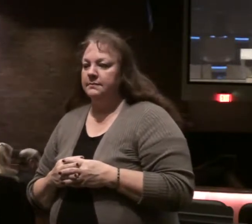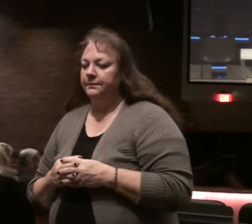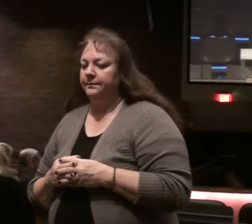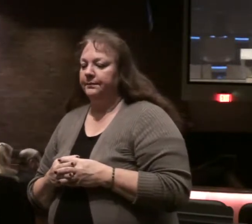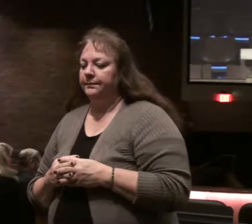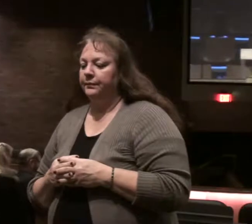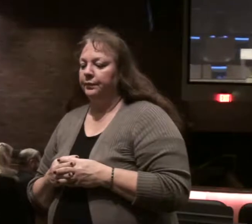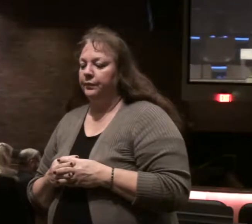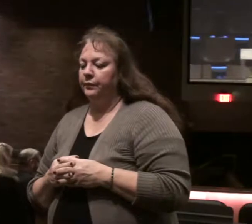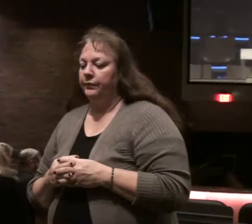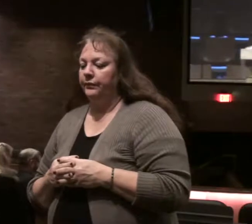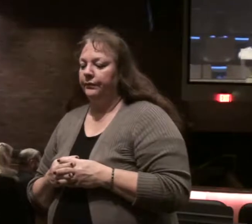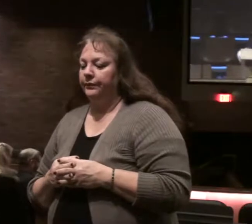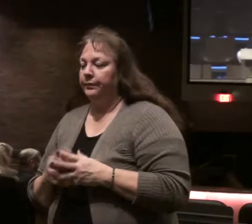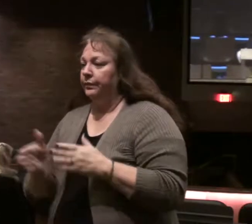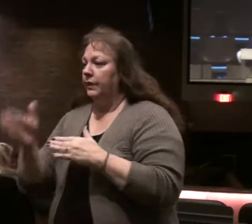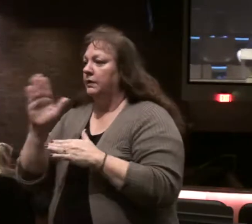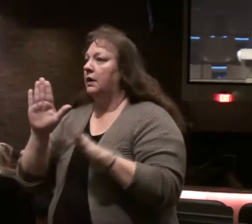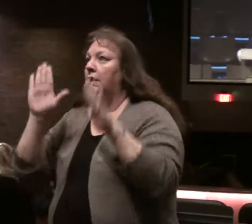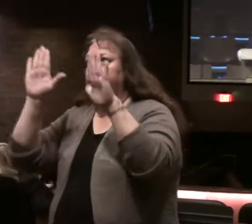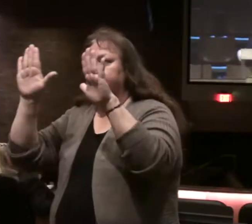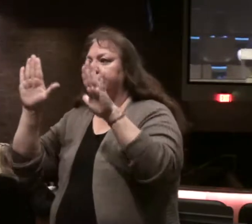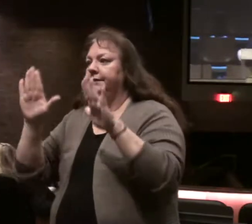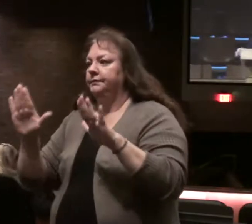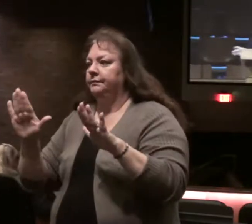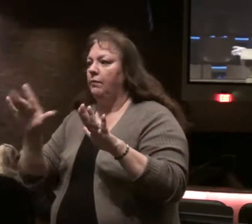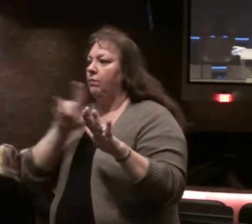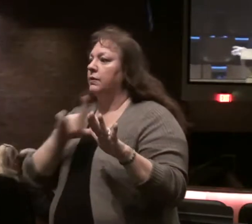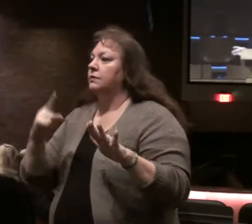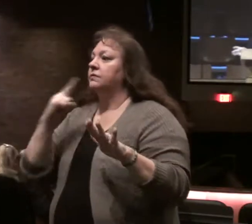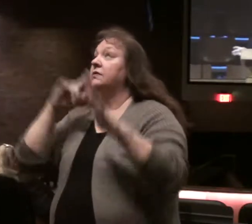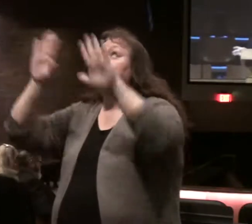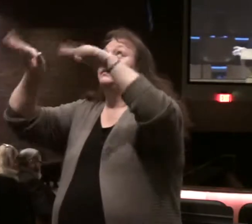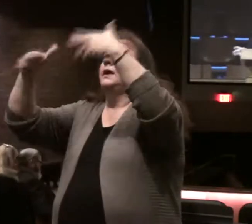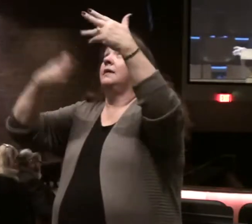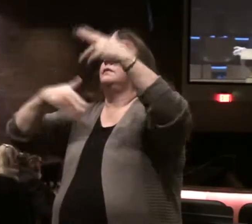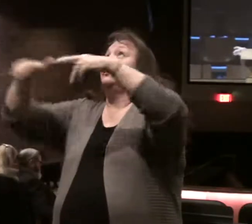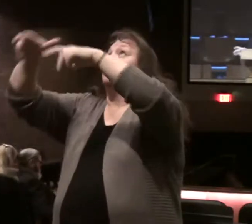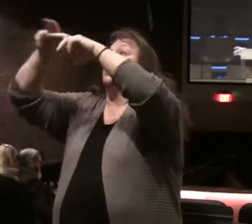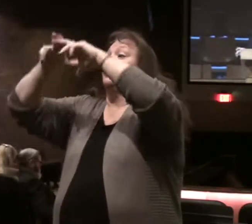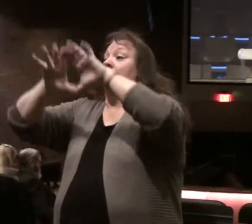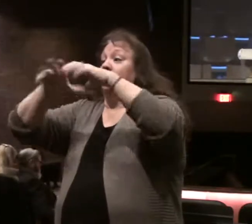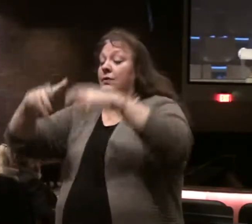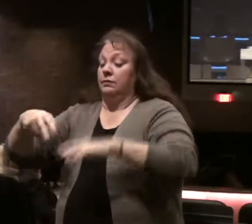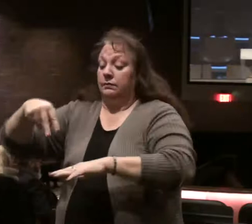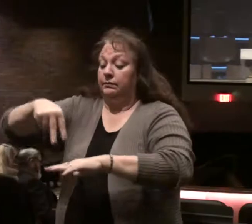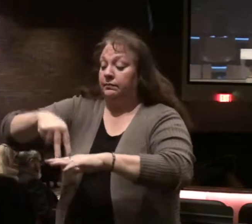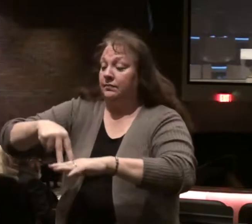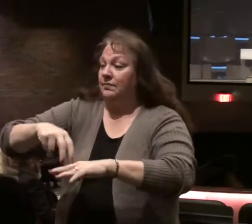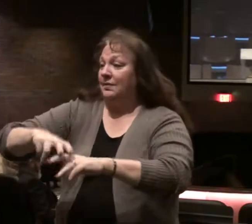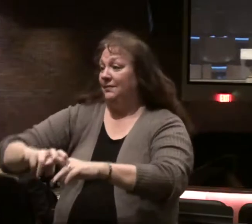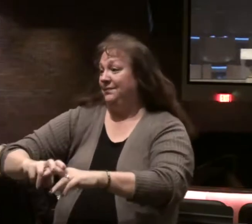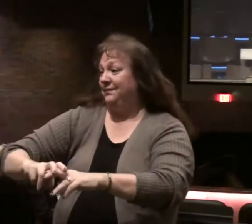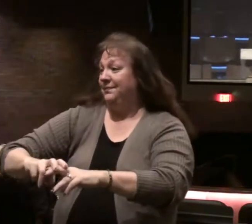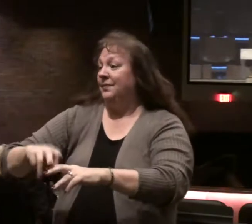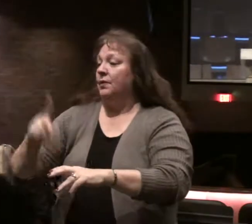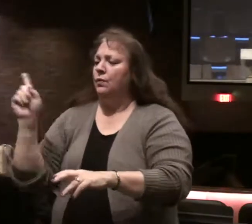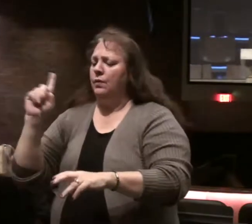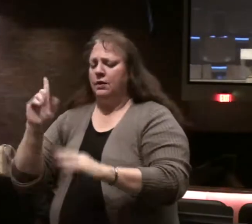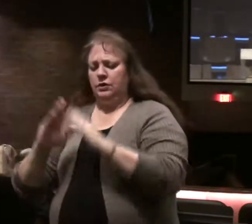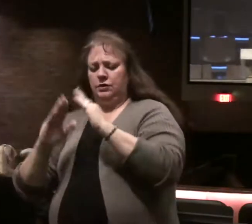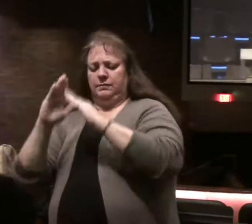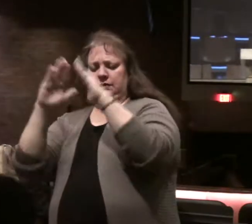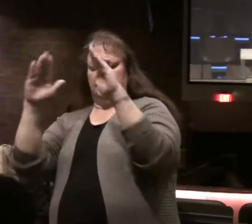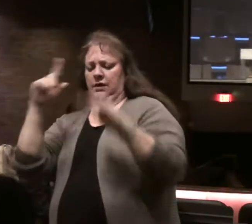First couple verses talk about God's greatness. Thus says the Lord, heaven is my throne, the earth is my foot school, where then is a house you can build for me?